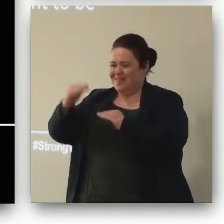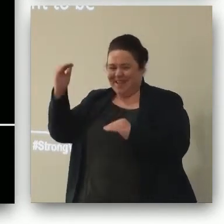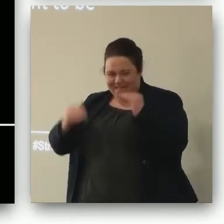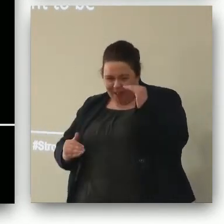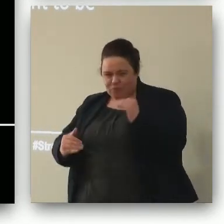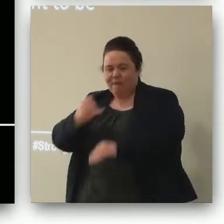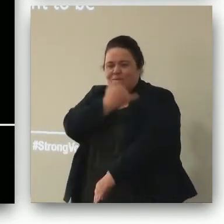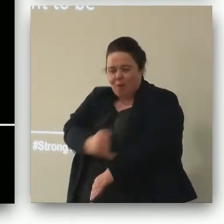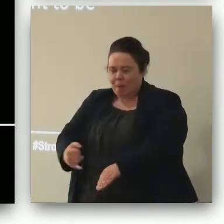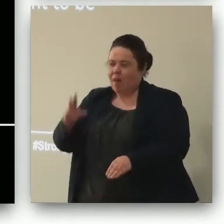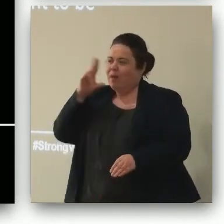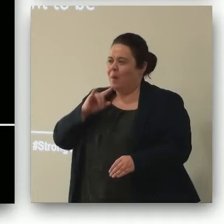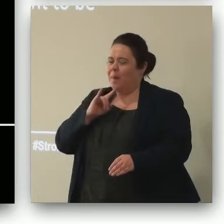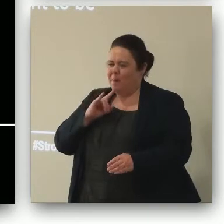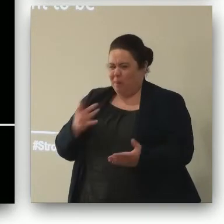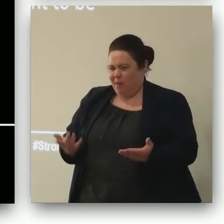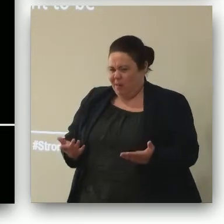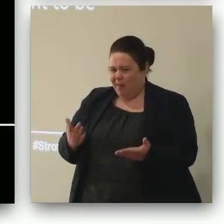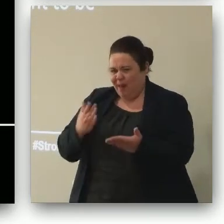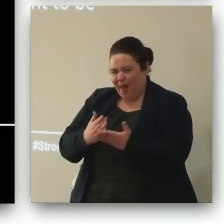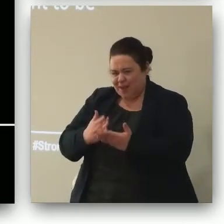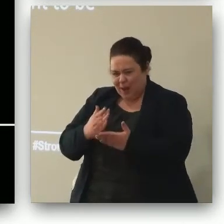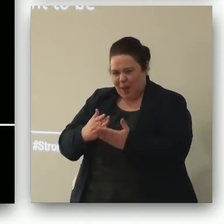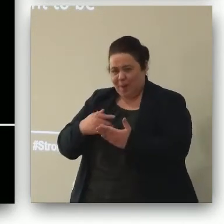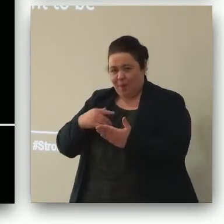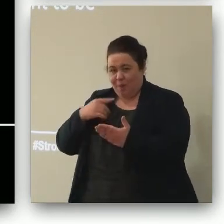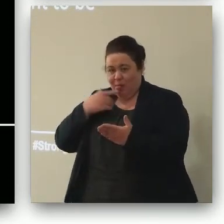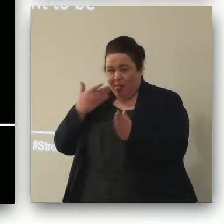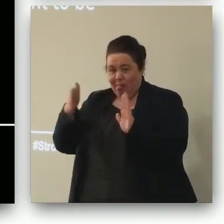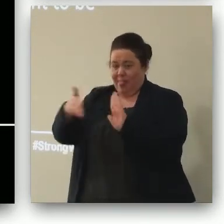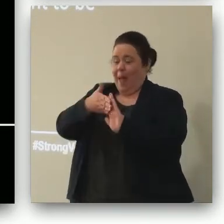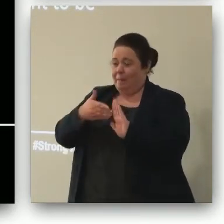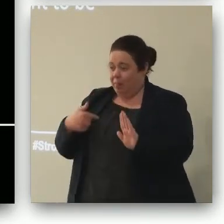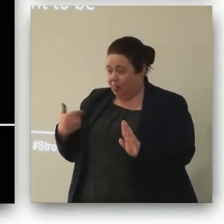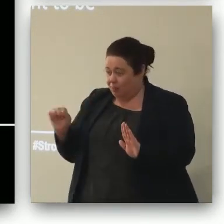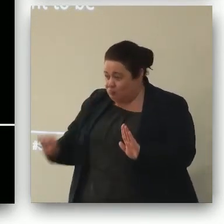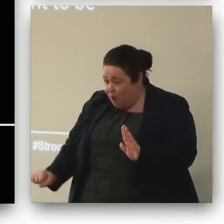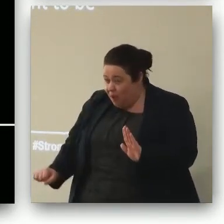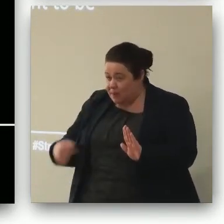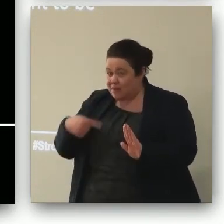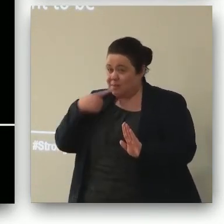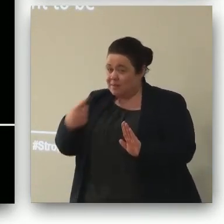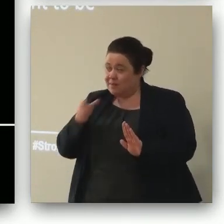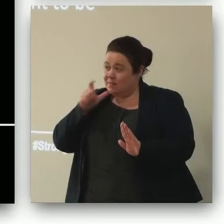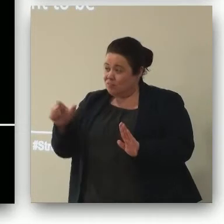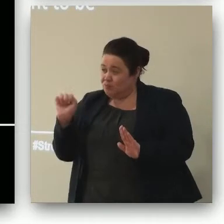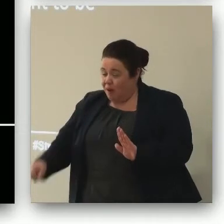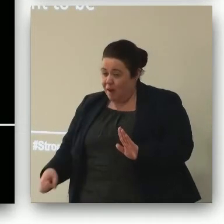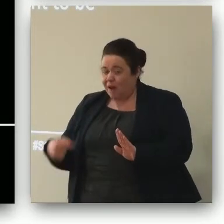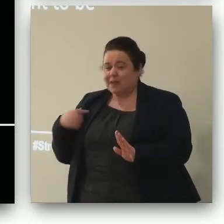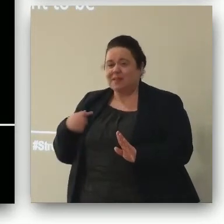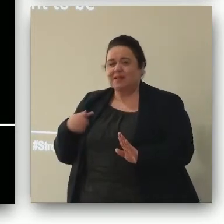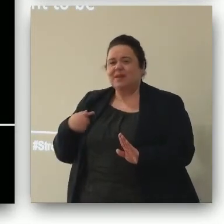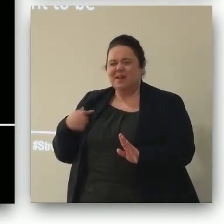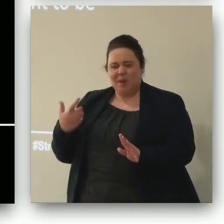people well actually are we labelling young people are those the right terms to use in fact we've